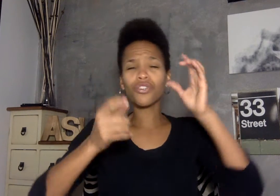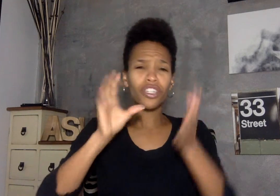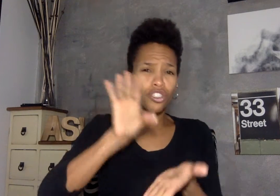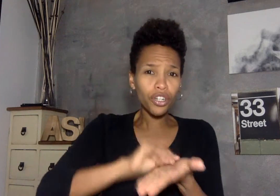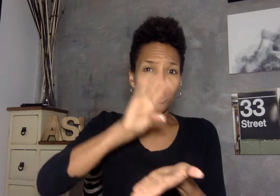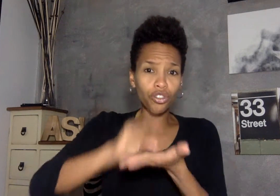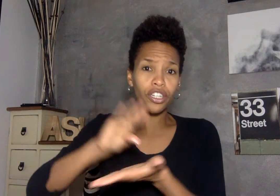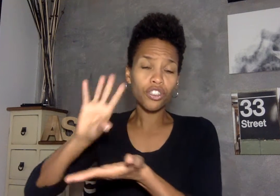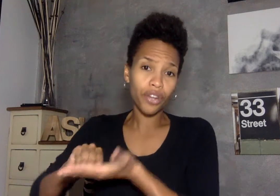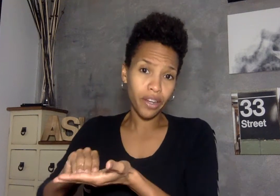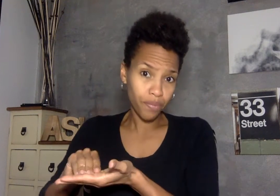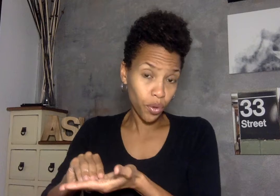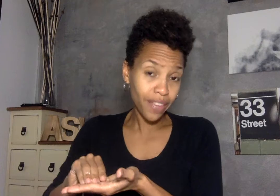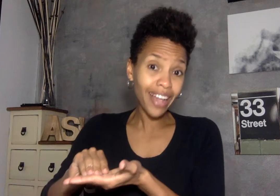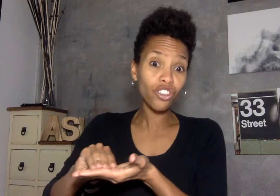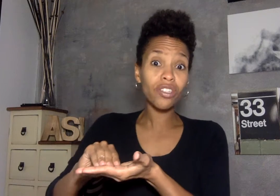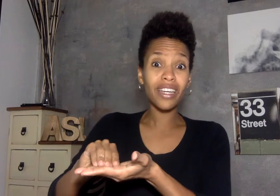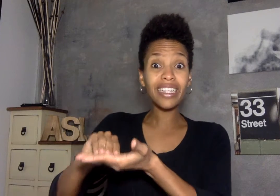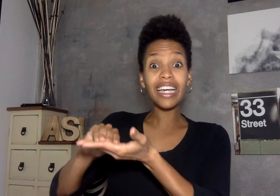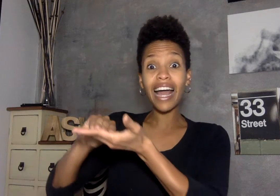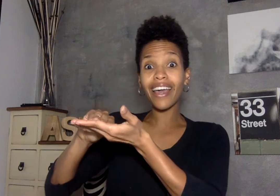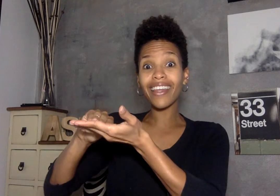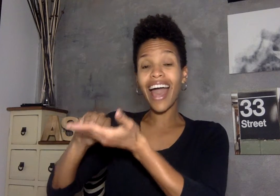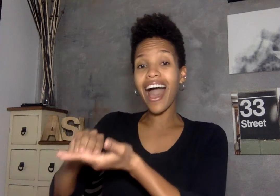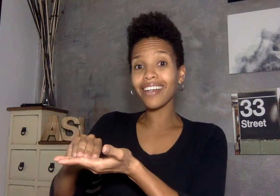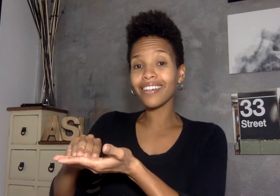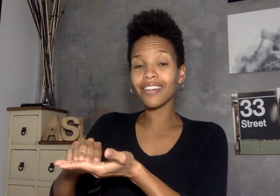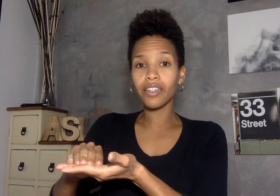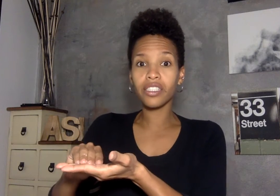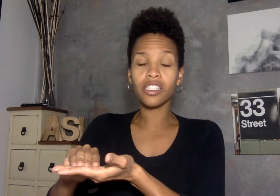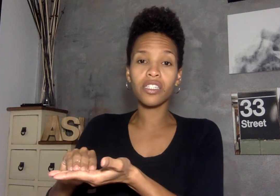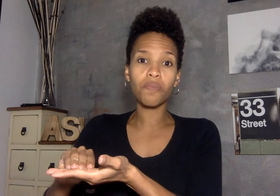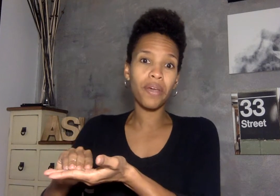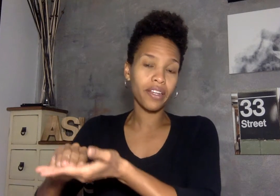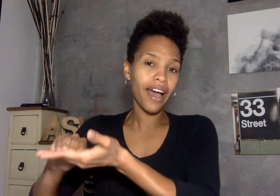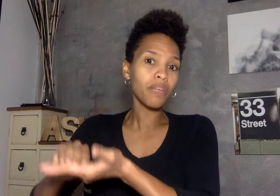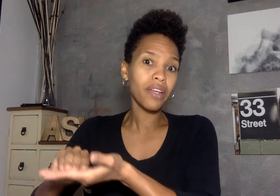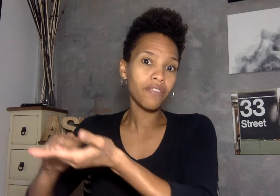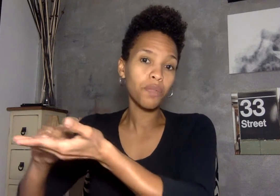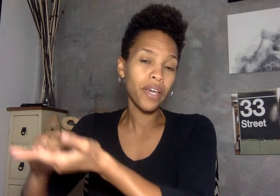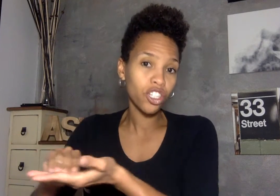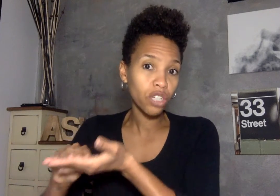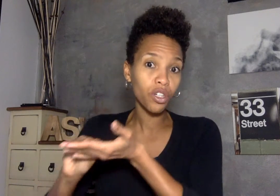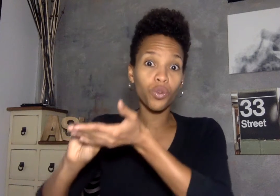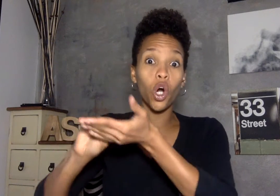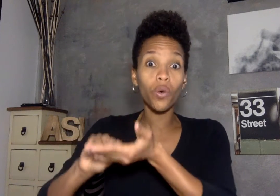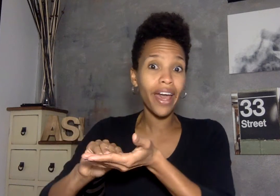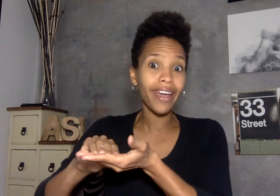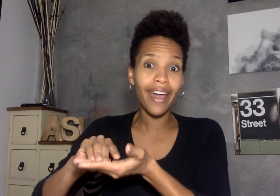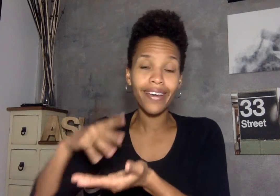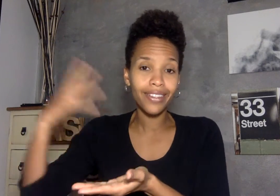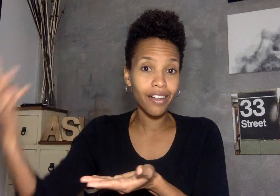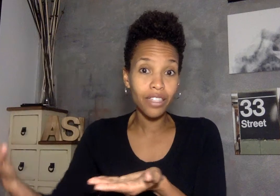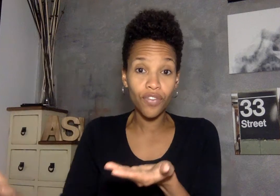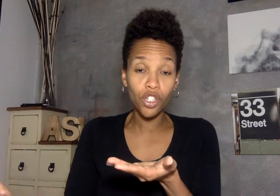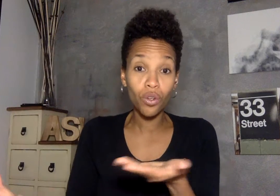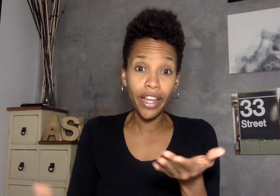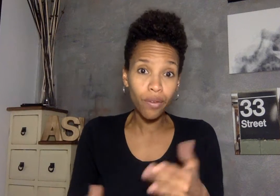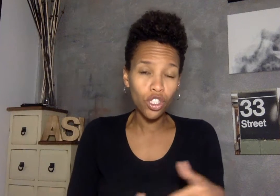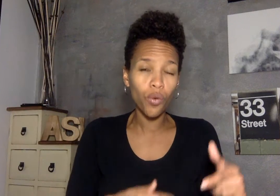drink drink drink drink okay that's just an an added depict element of depiction which we all asl is a visual language so